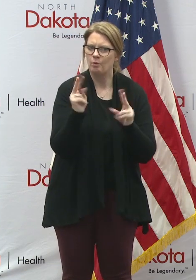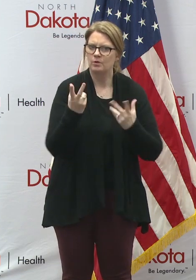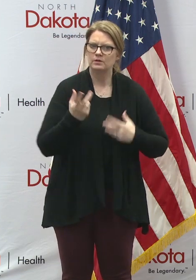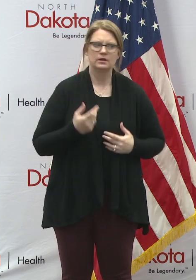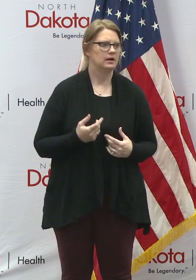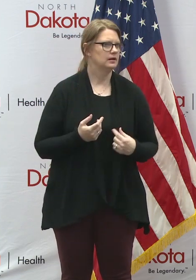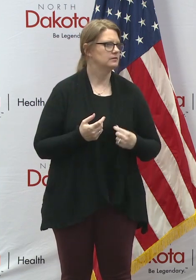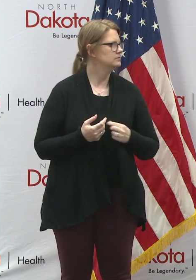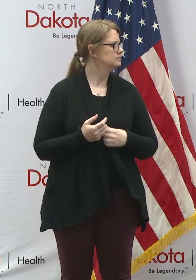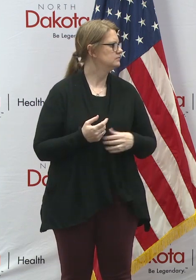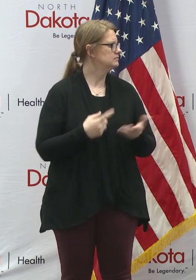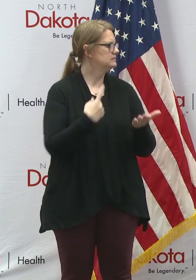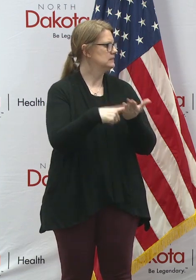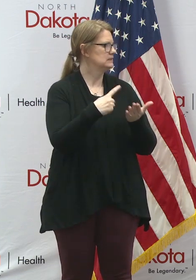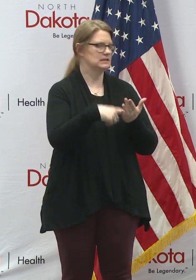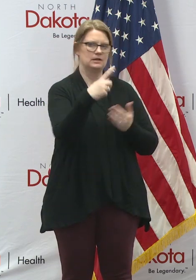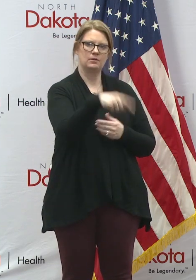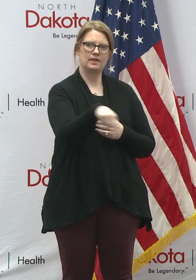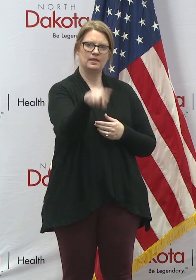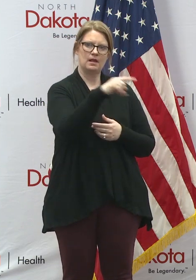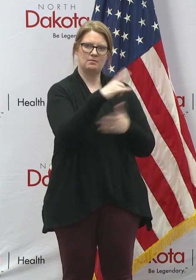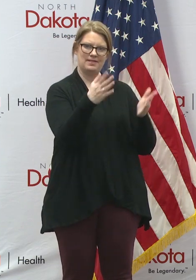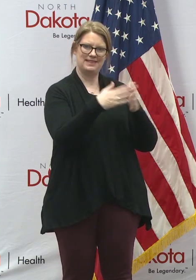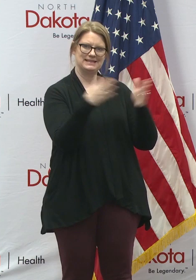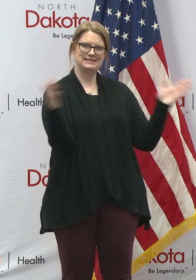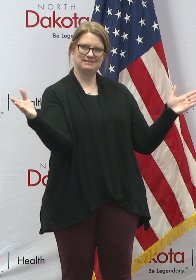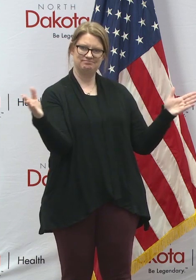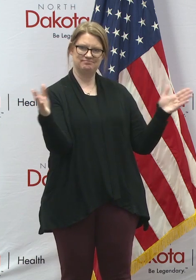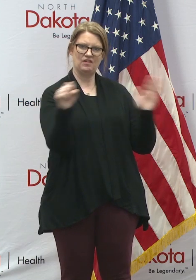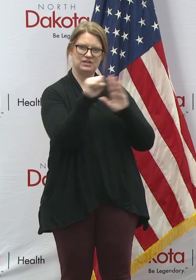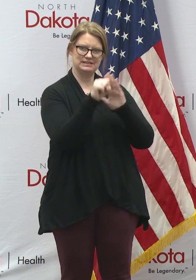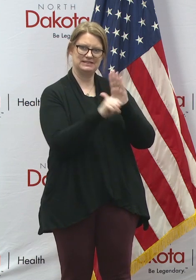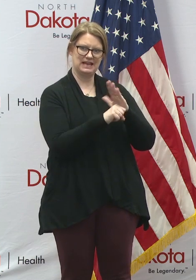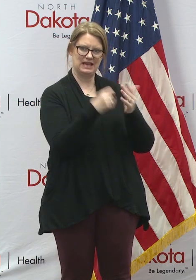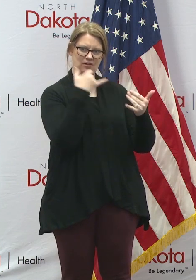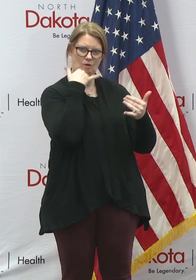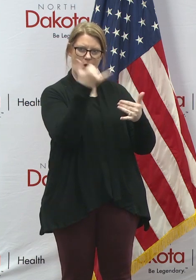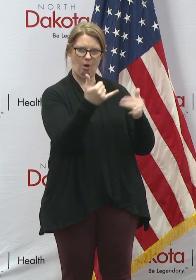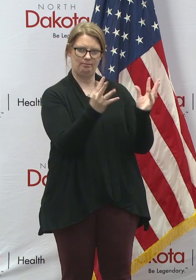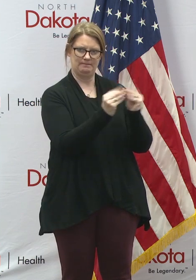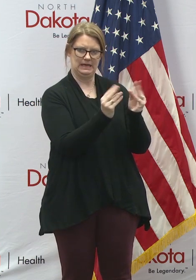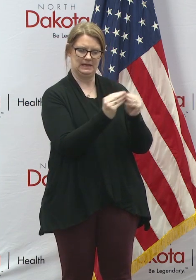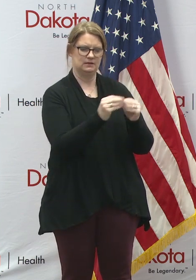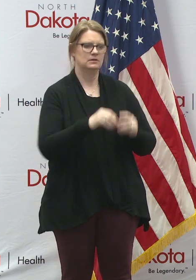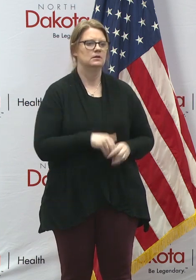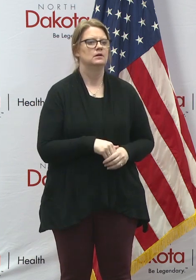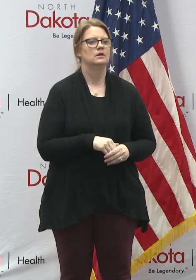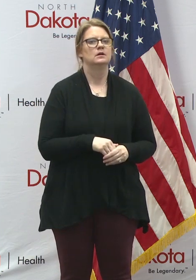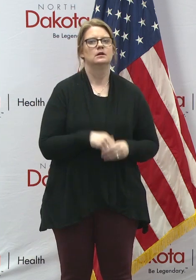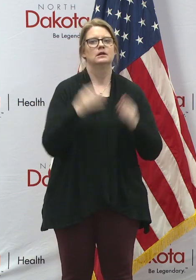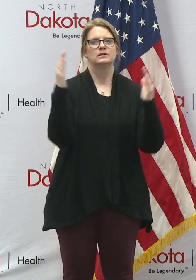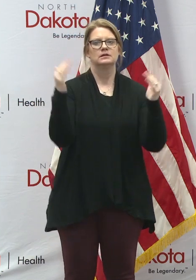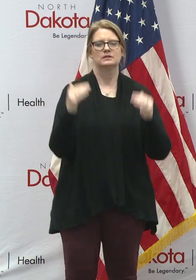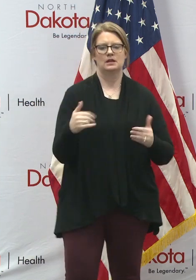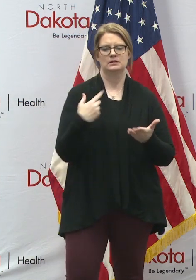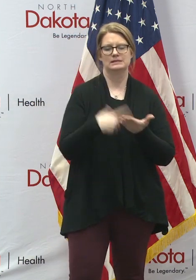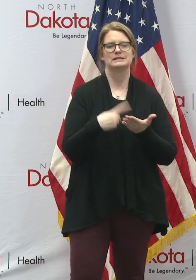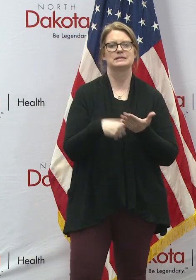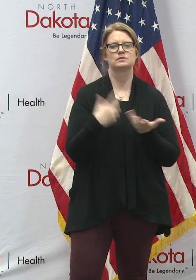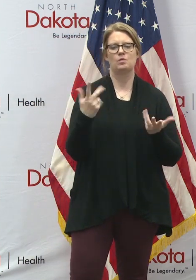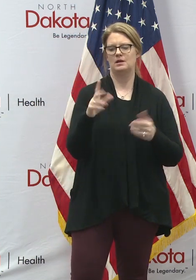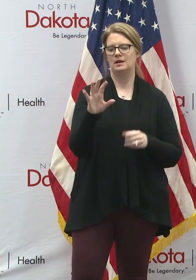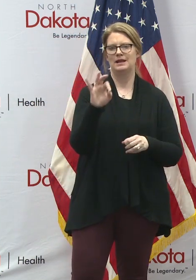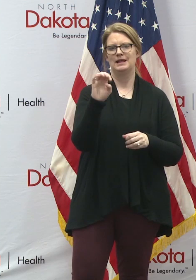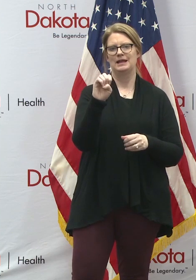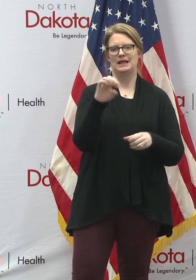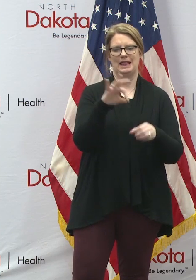talking with them in more detail on that statewide call tonight. Next topic we want to talk about is elections. With